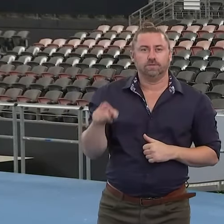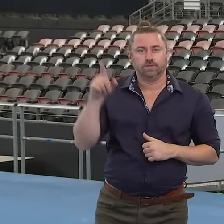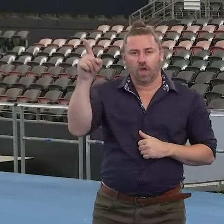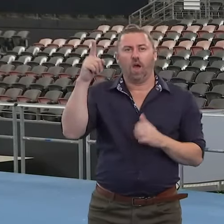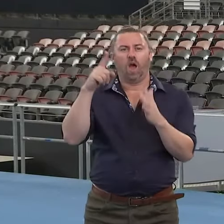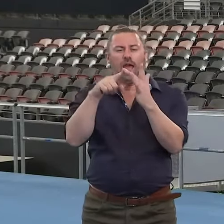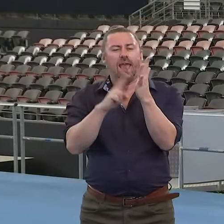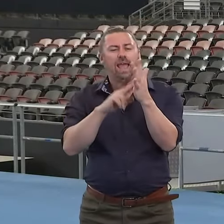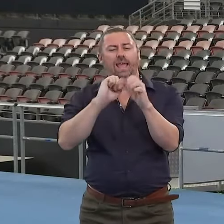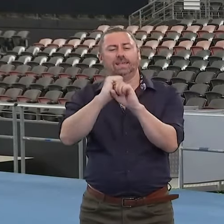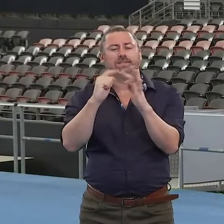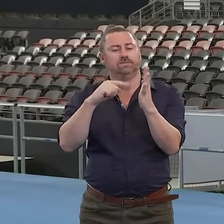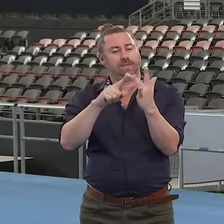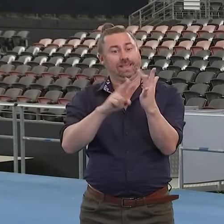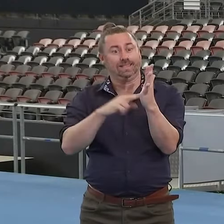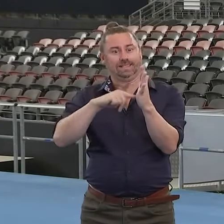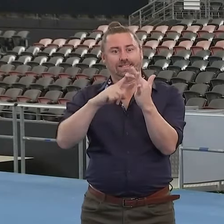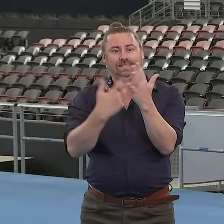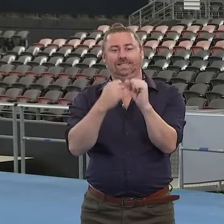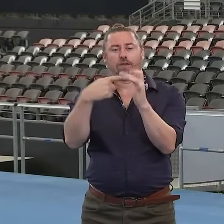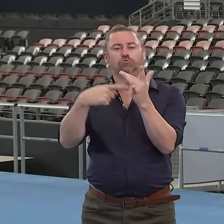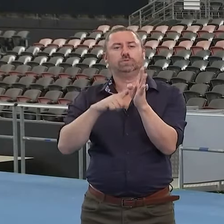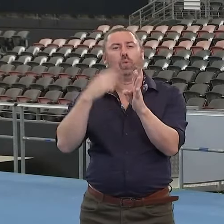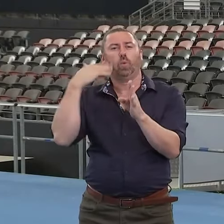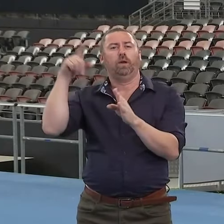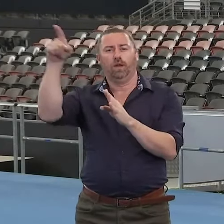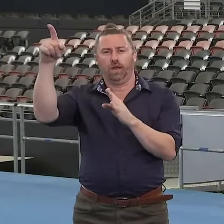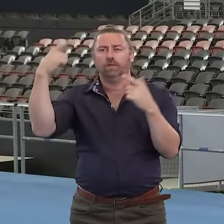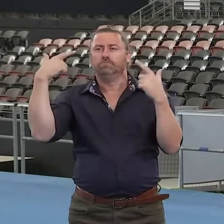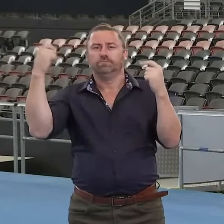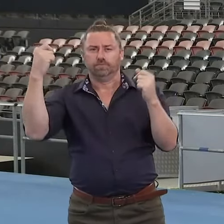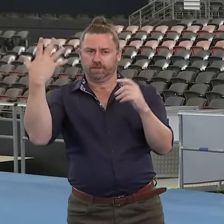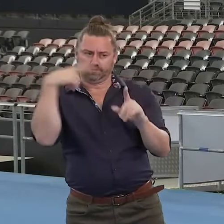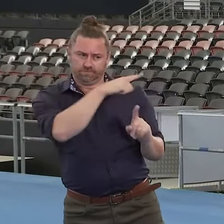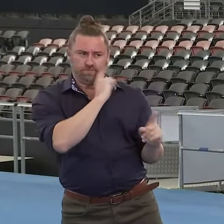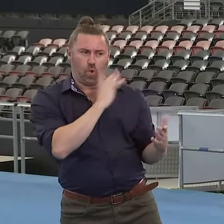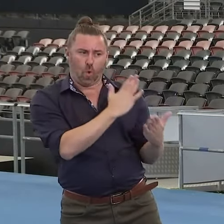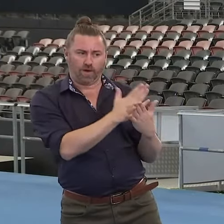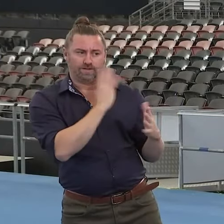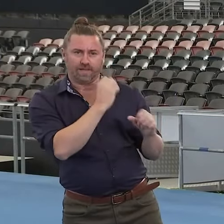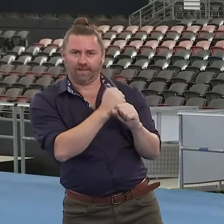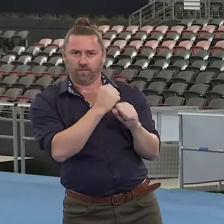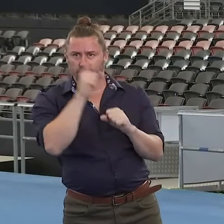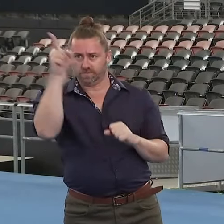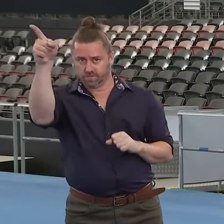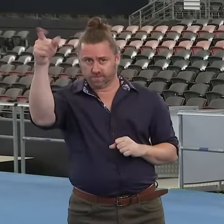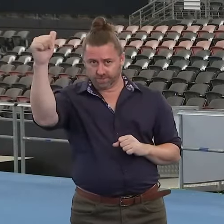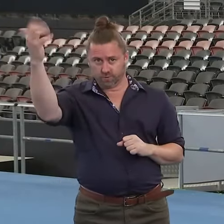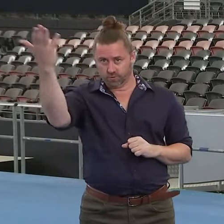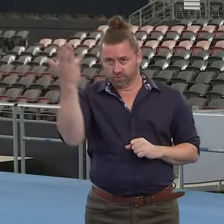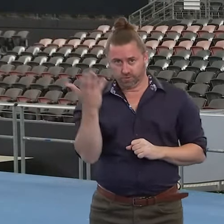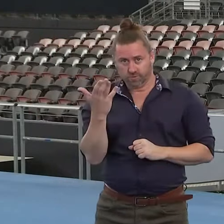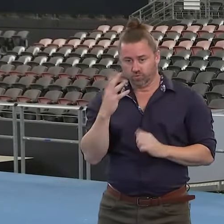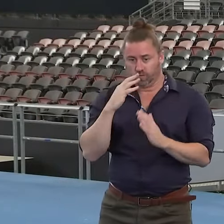and she agreed, my understanding is she agreed to the process. about the integrity issues raised by the former state-up project? Do you think that